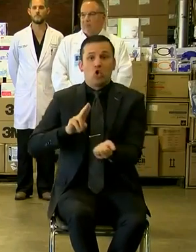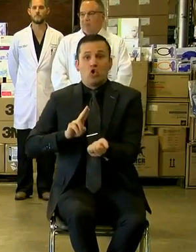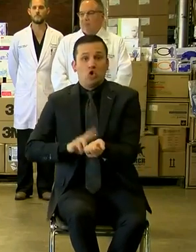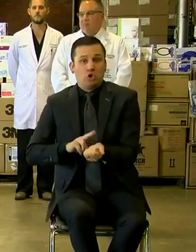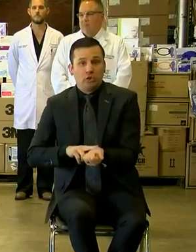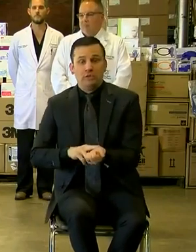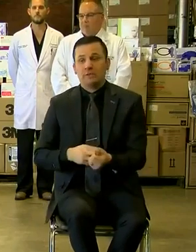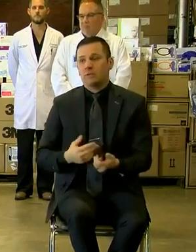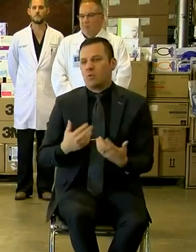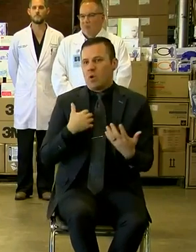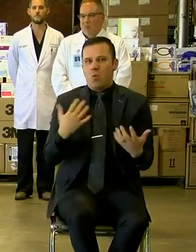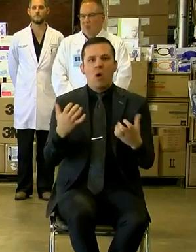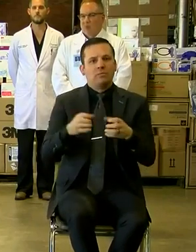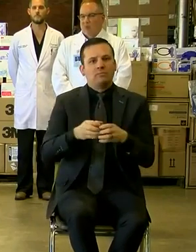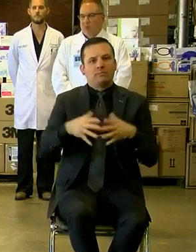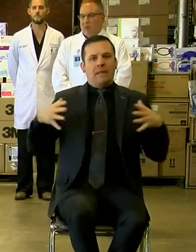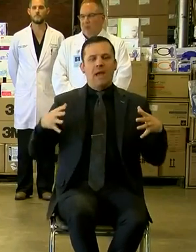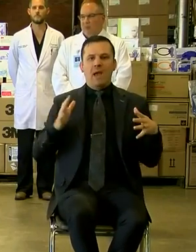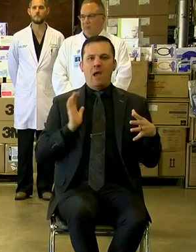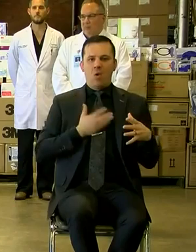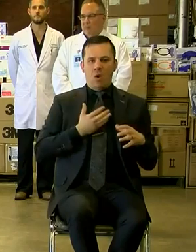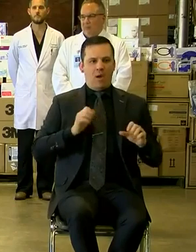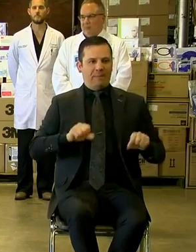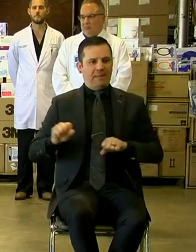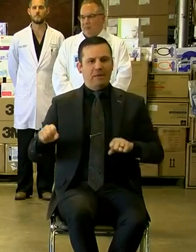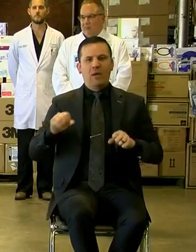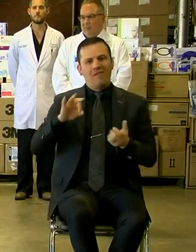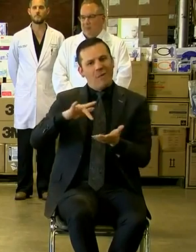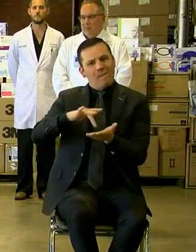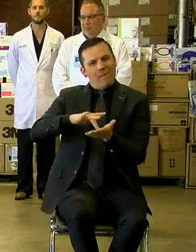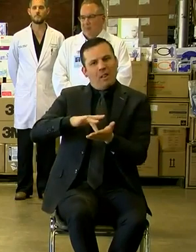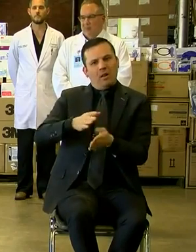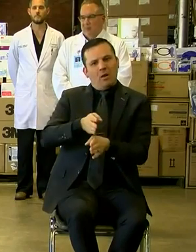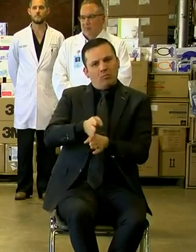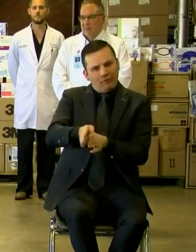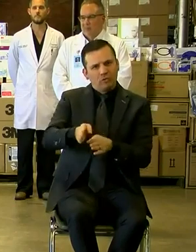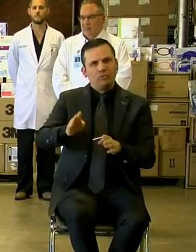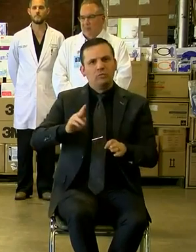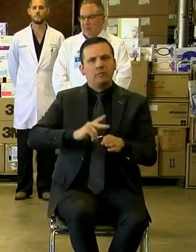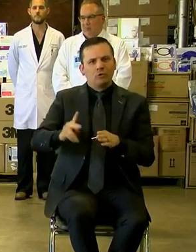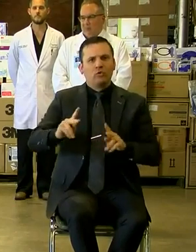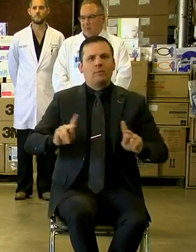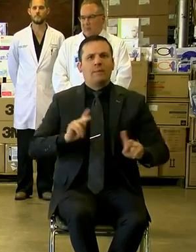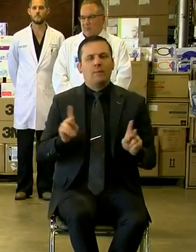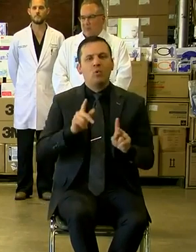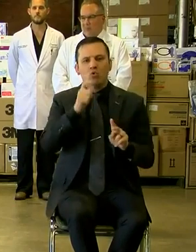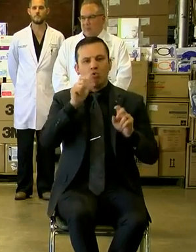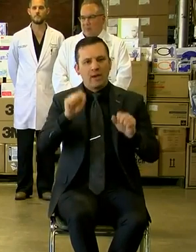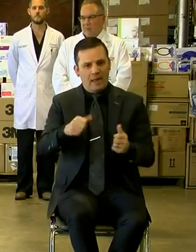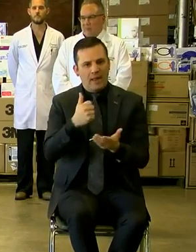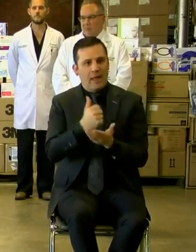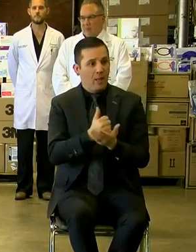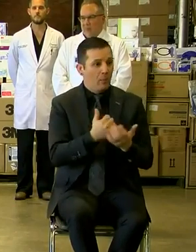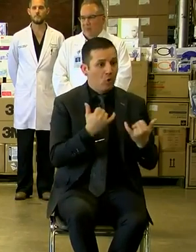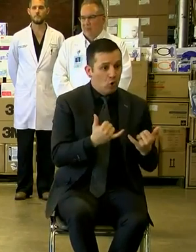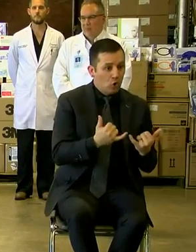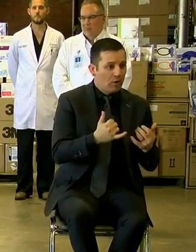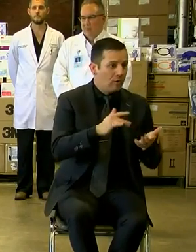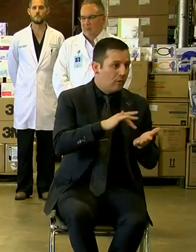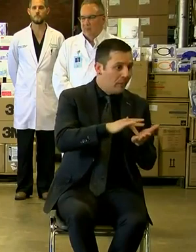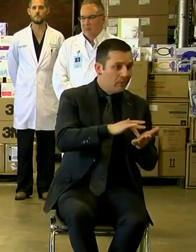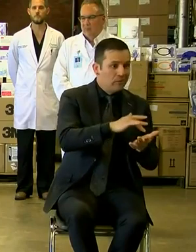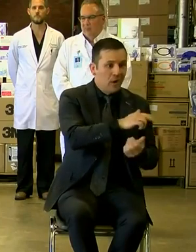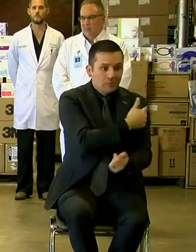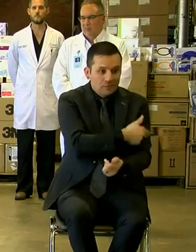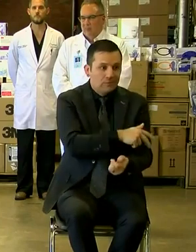We are looking to expand our capacity of medical professionals who can help current medical facilities or future